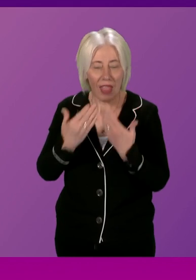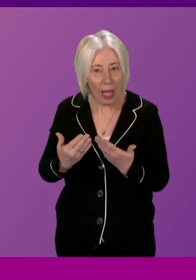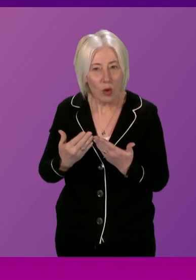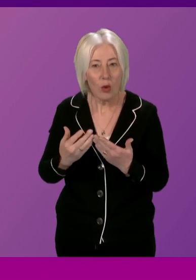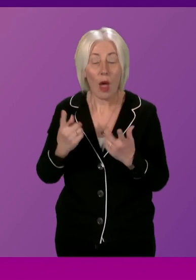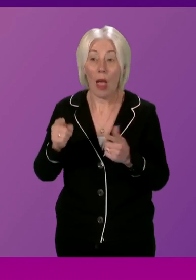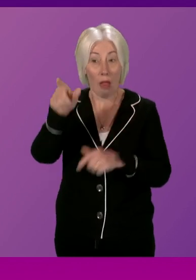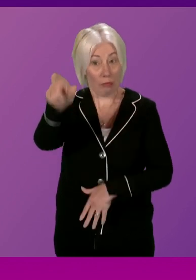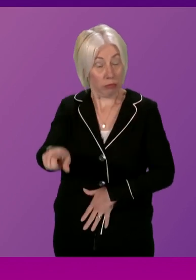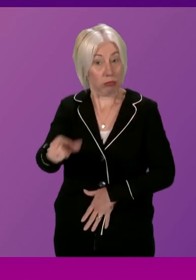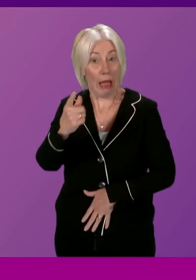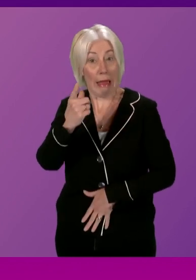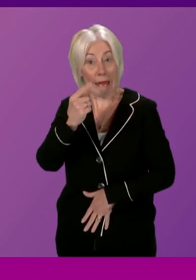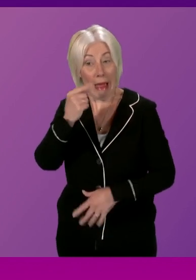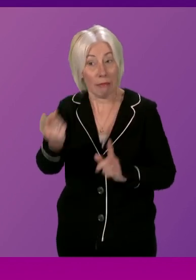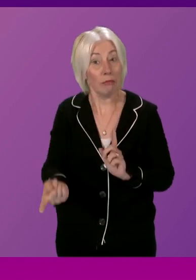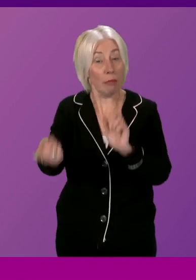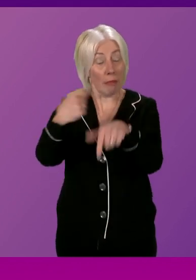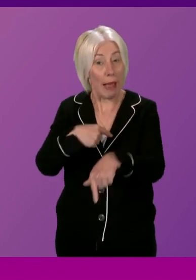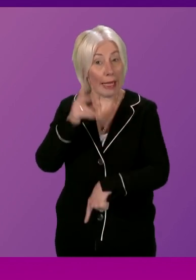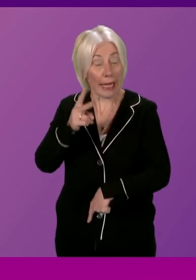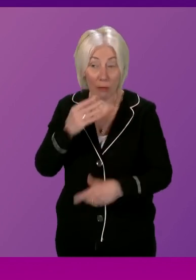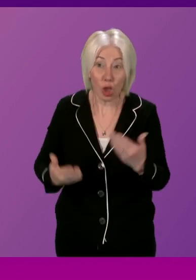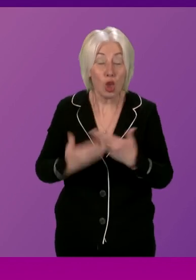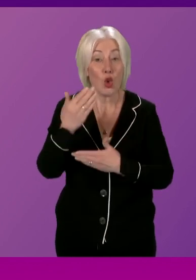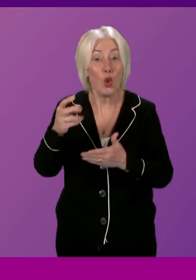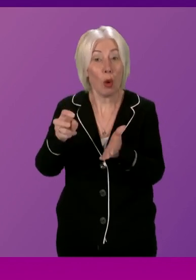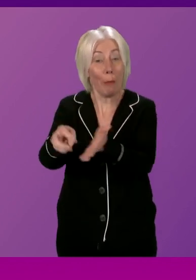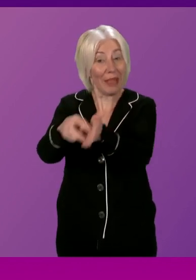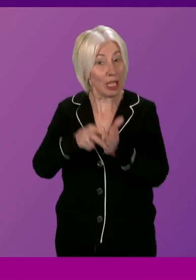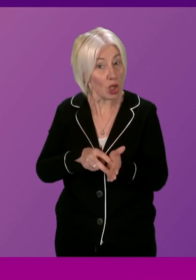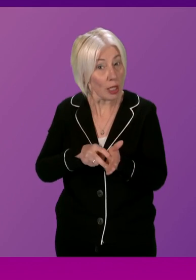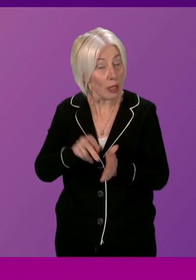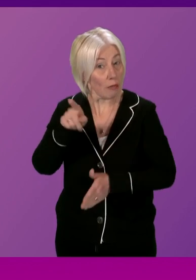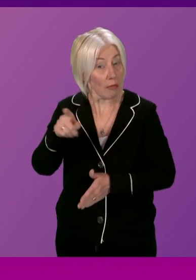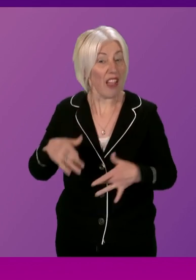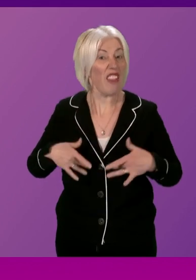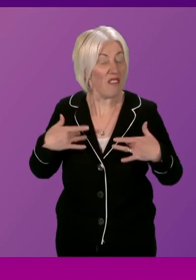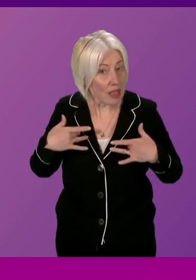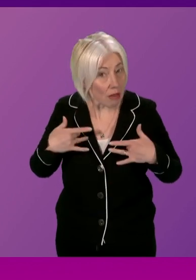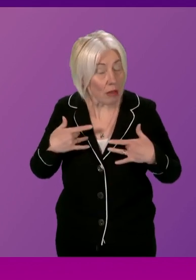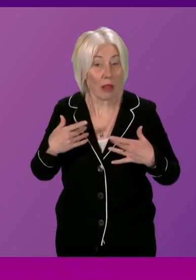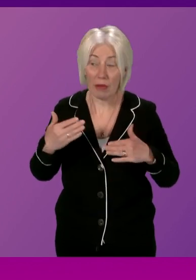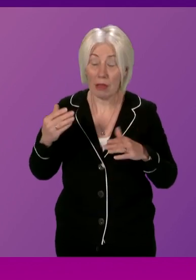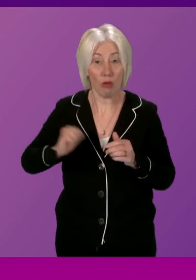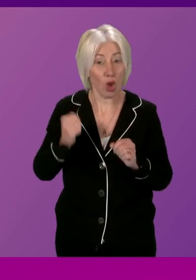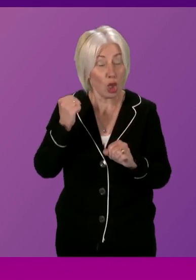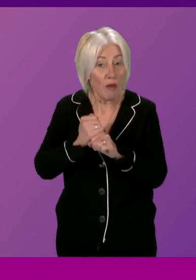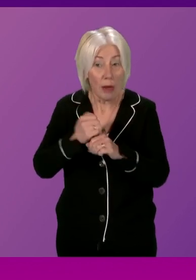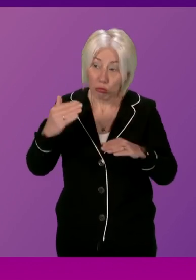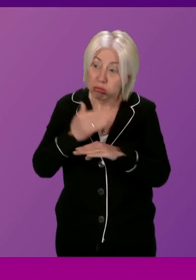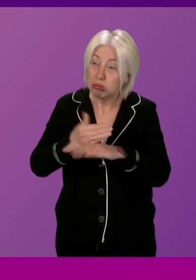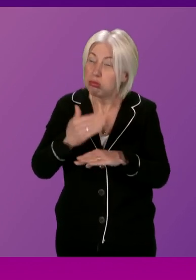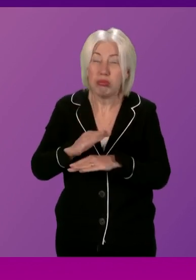It's open to the petitioner to come back to us again with a fresh petition if they feel that the actions being taken forward by the Scottish Government